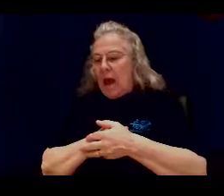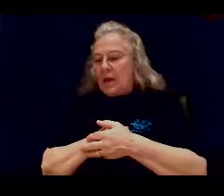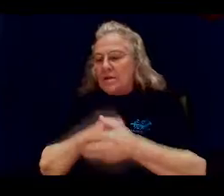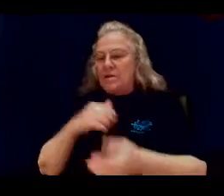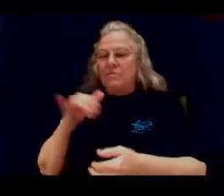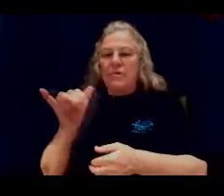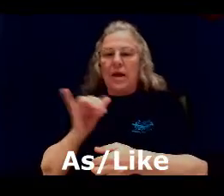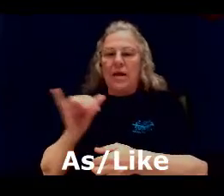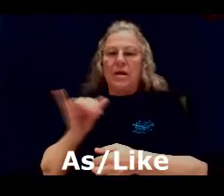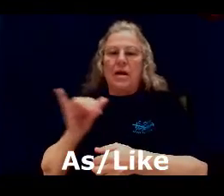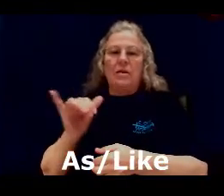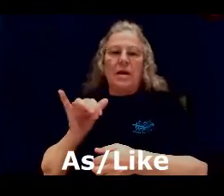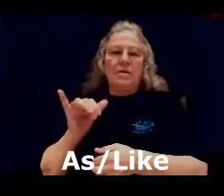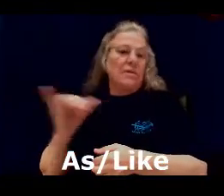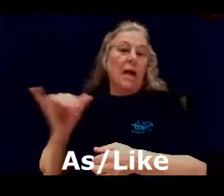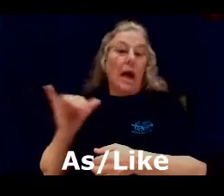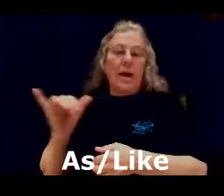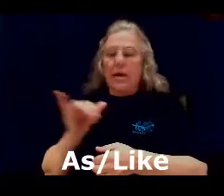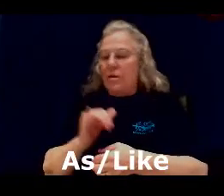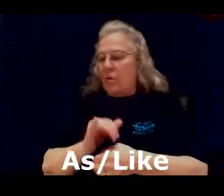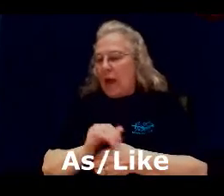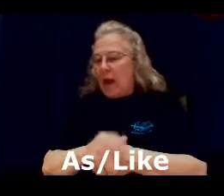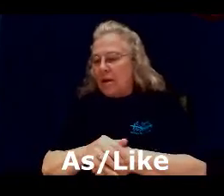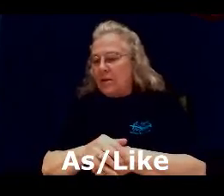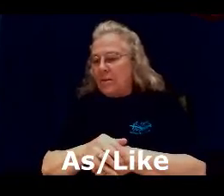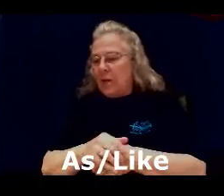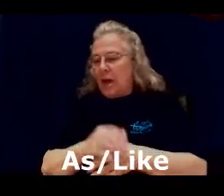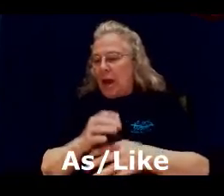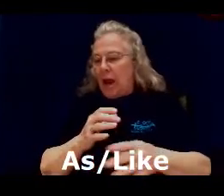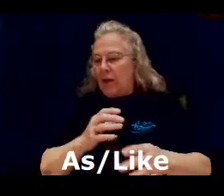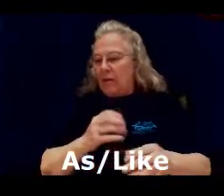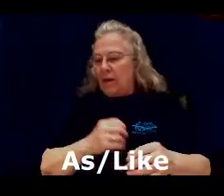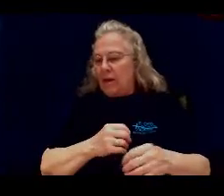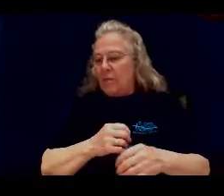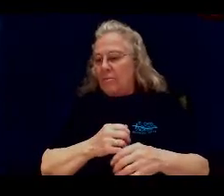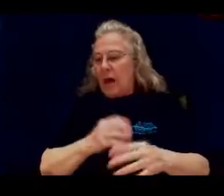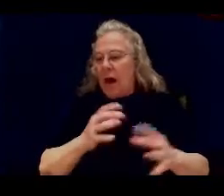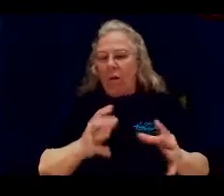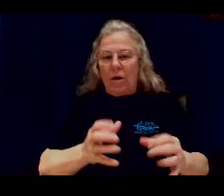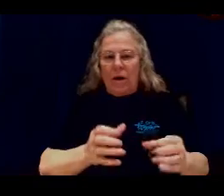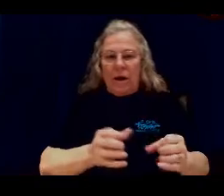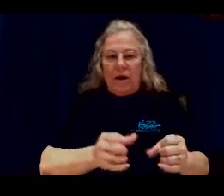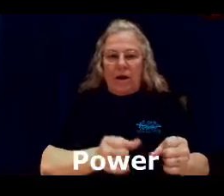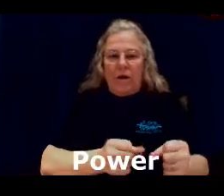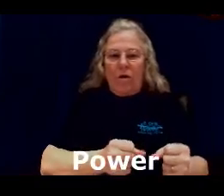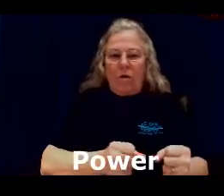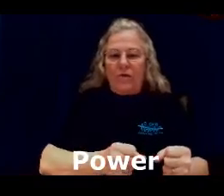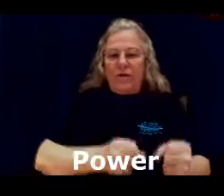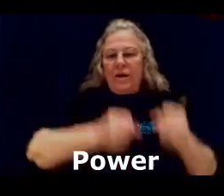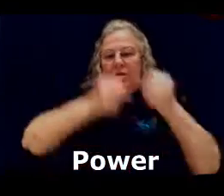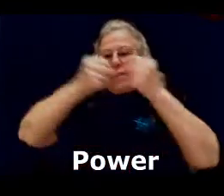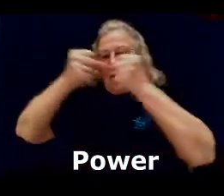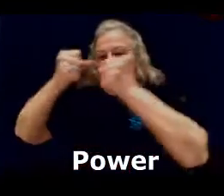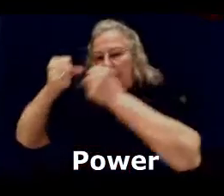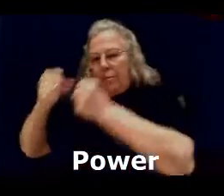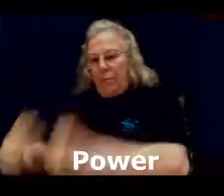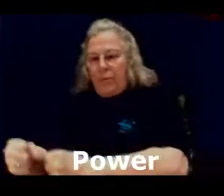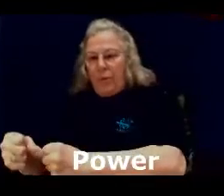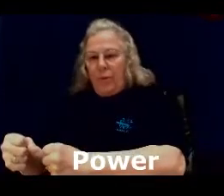As. And again, that's like or as. The power. Get a hold of it. And put